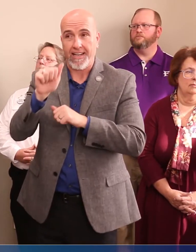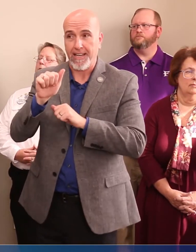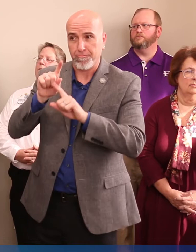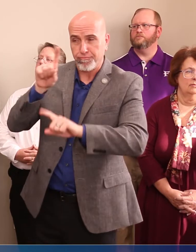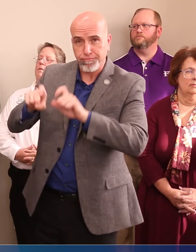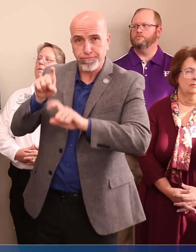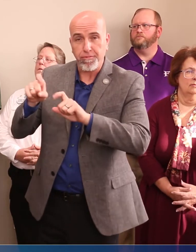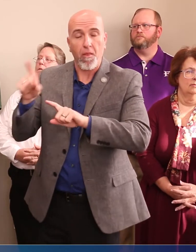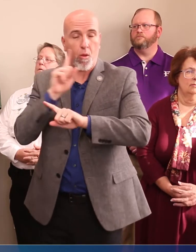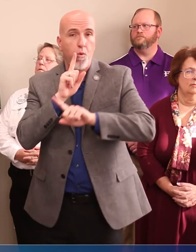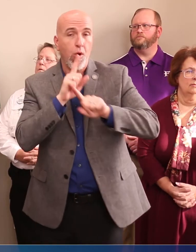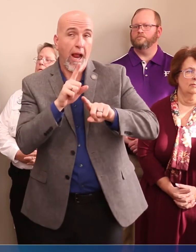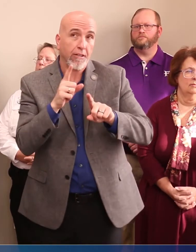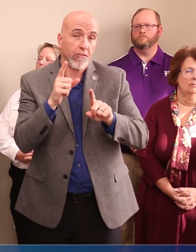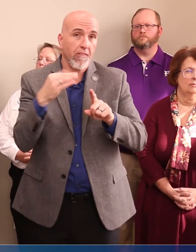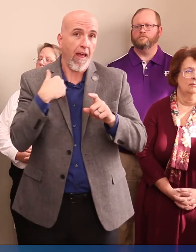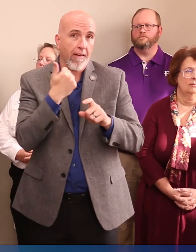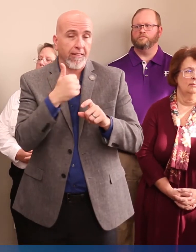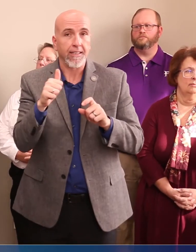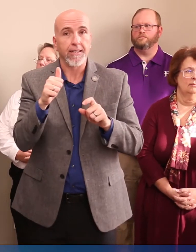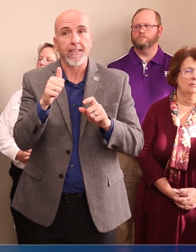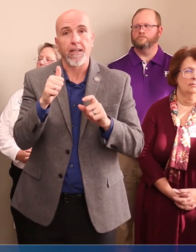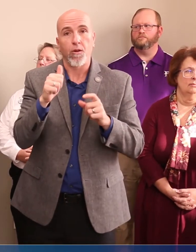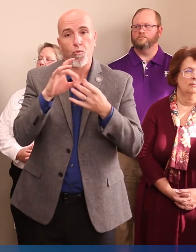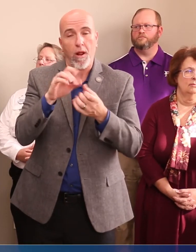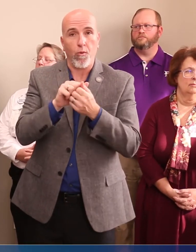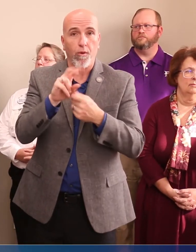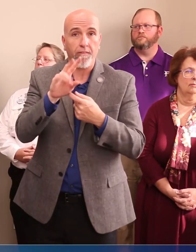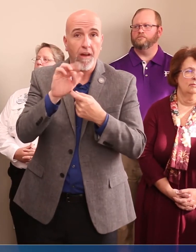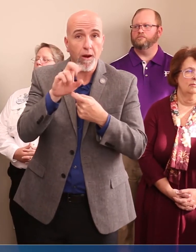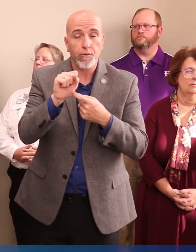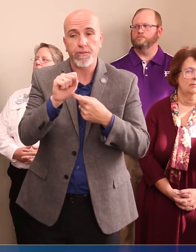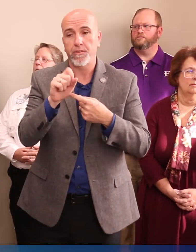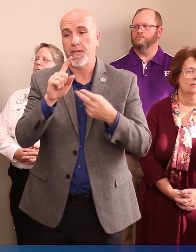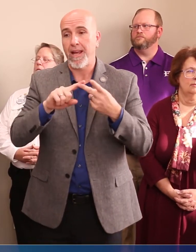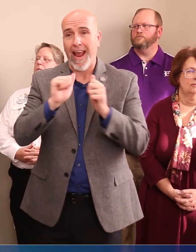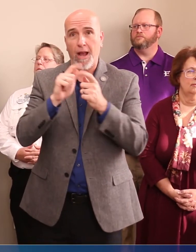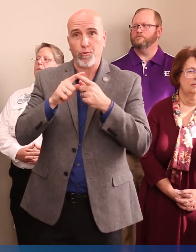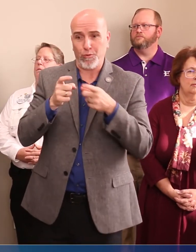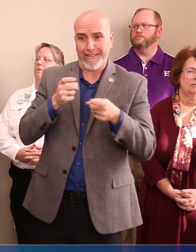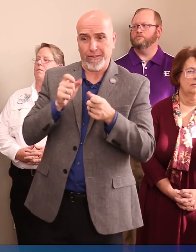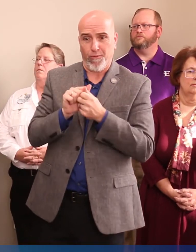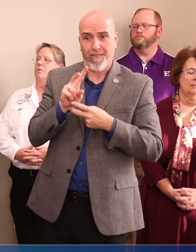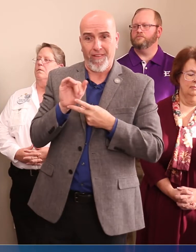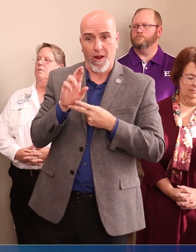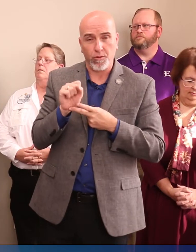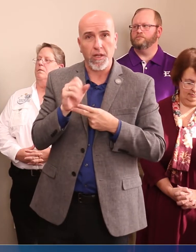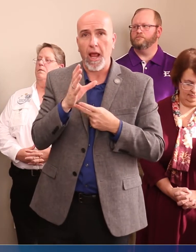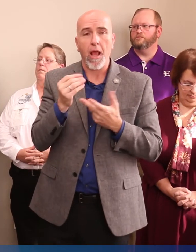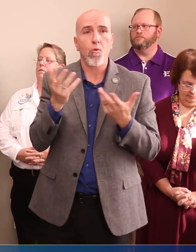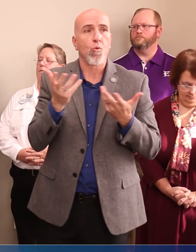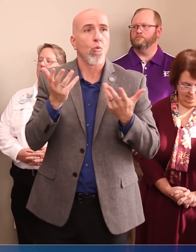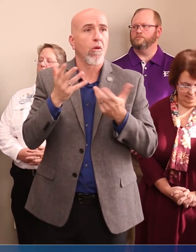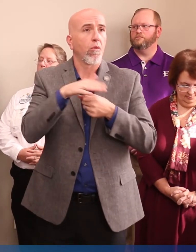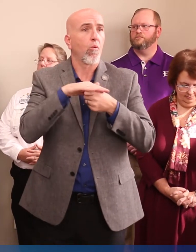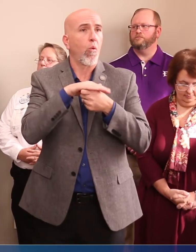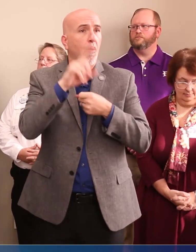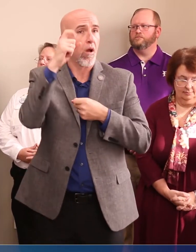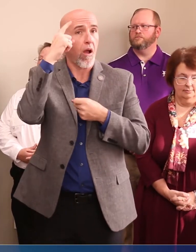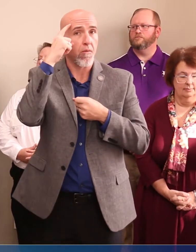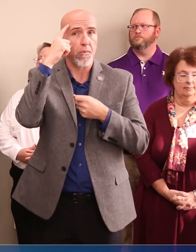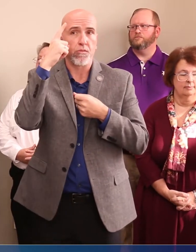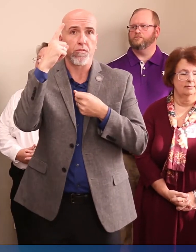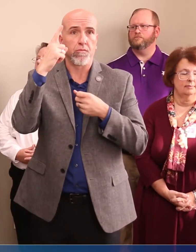answers to questions that they might have about the virus, about how to deal with the virus, and what the local governments